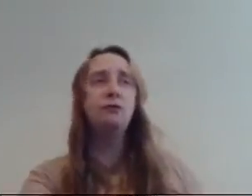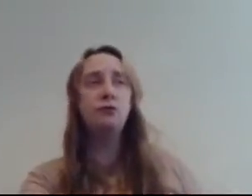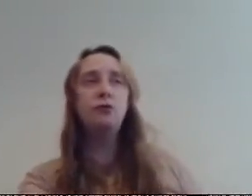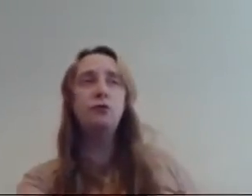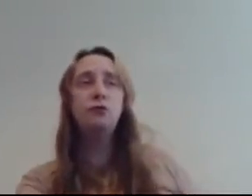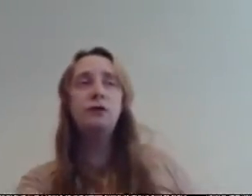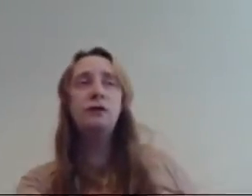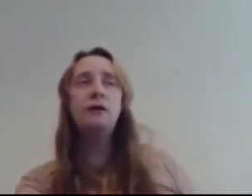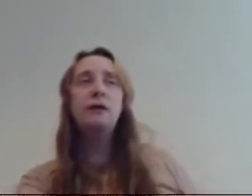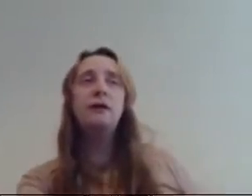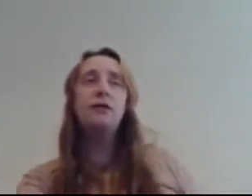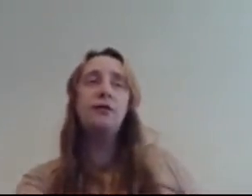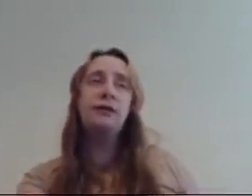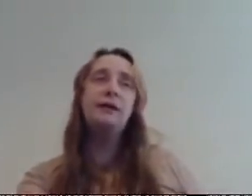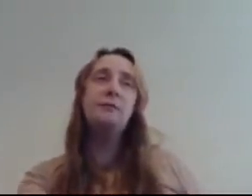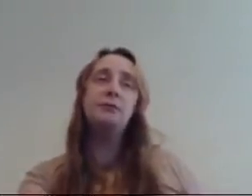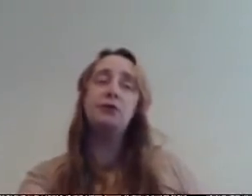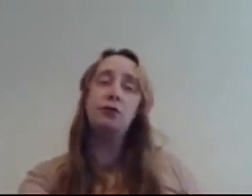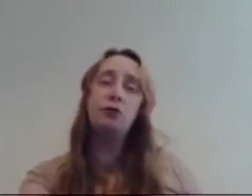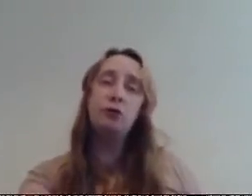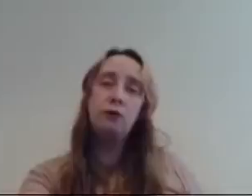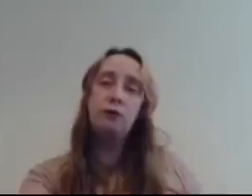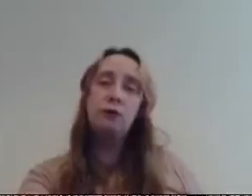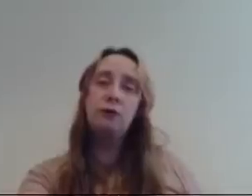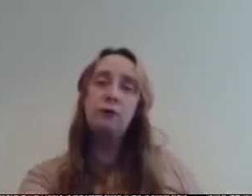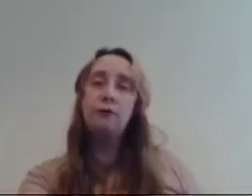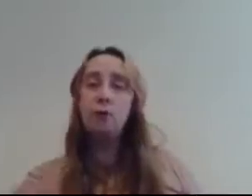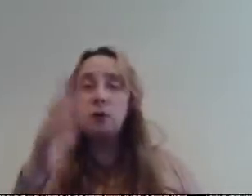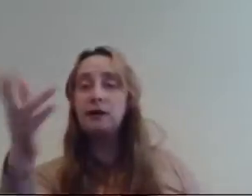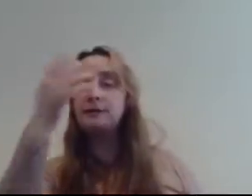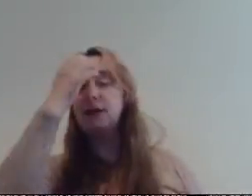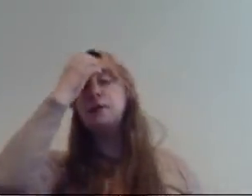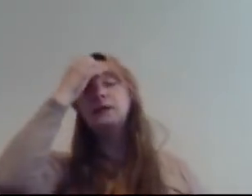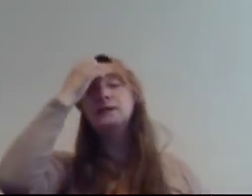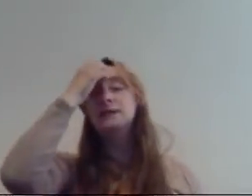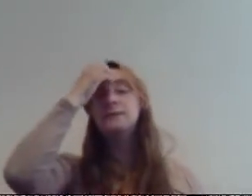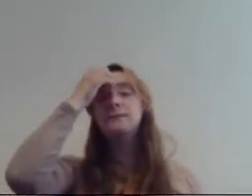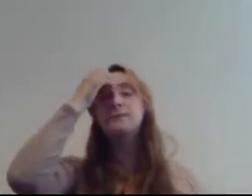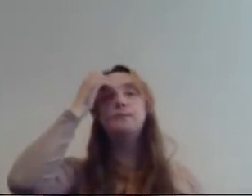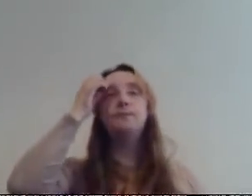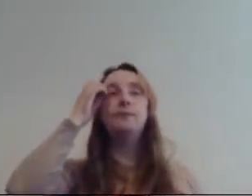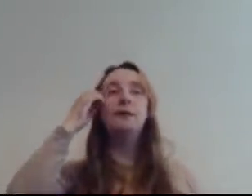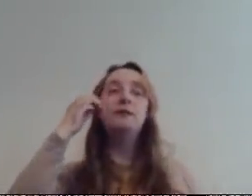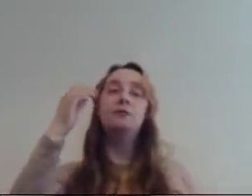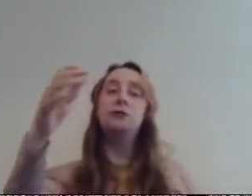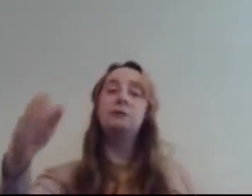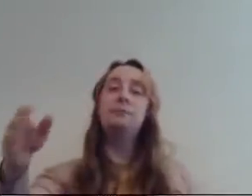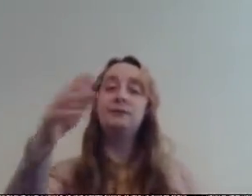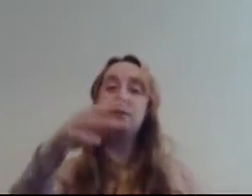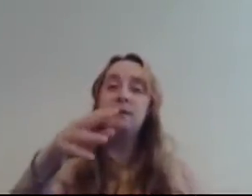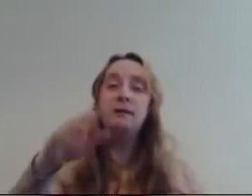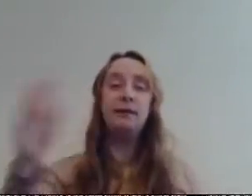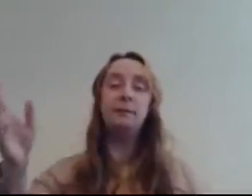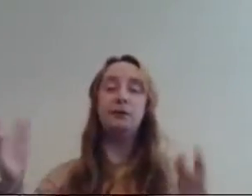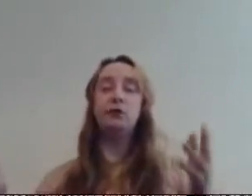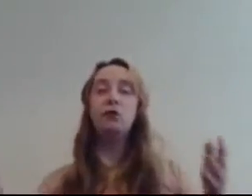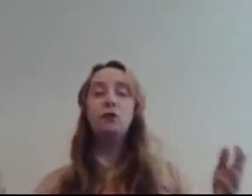two three it was a draw four class A wins so class B has to win then it'll be a draw